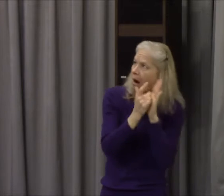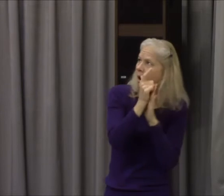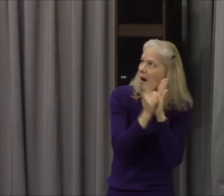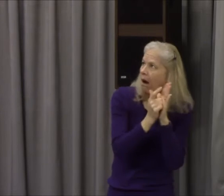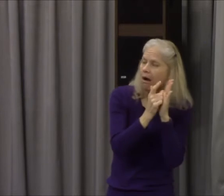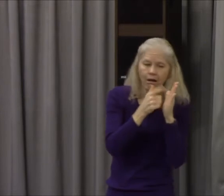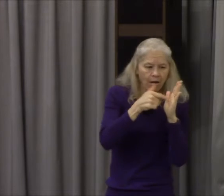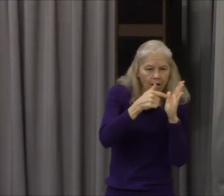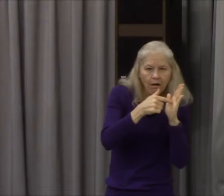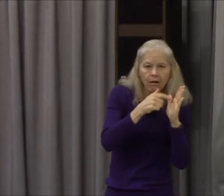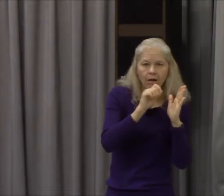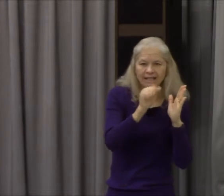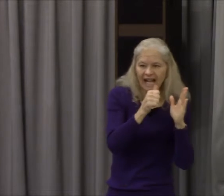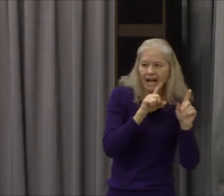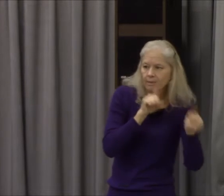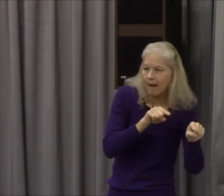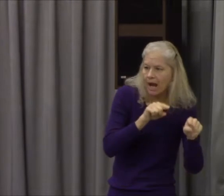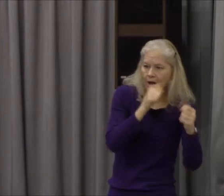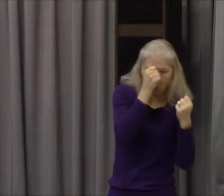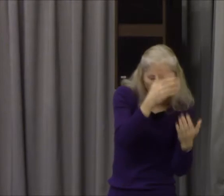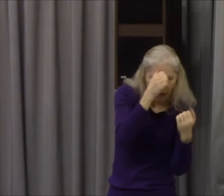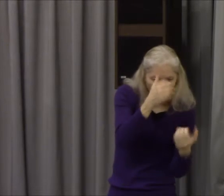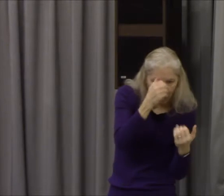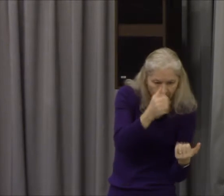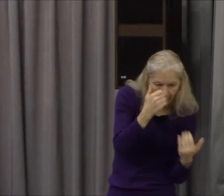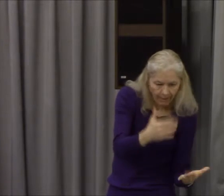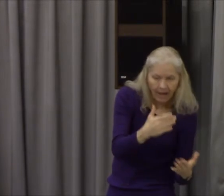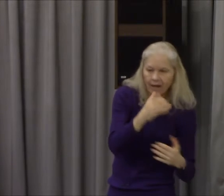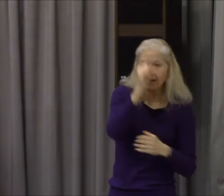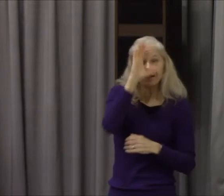never work because he requires perfection in those things